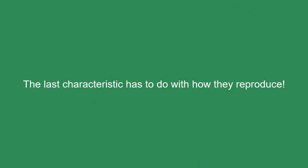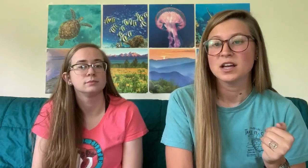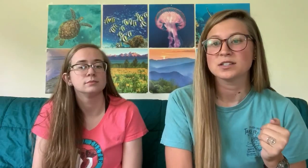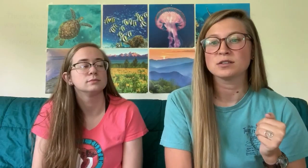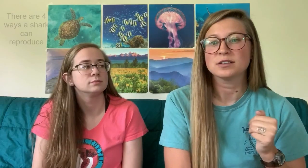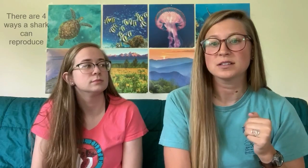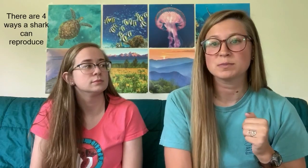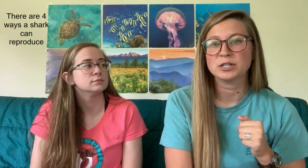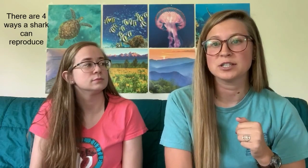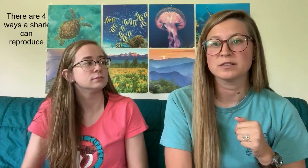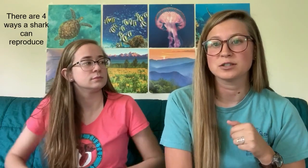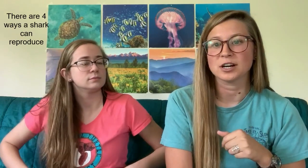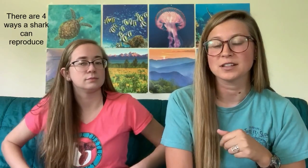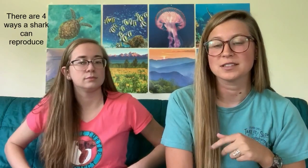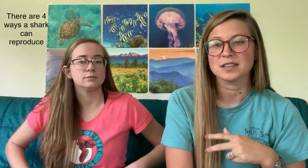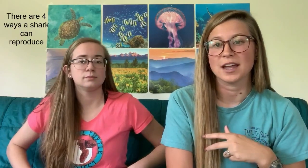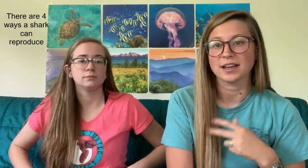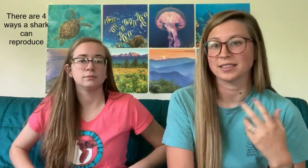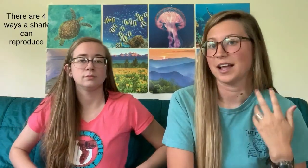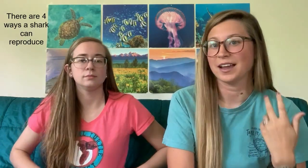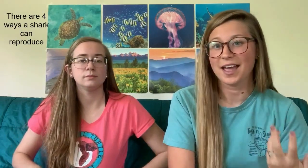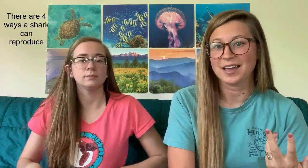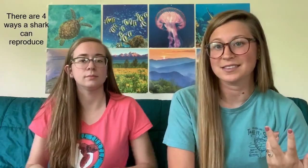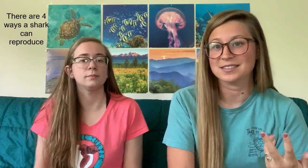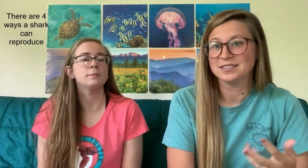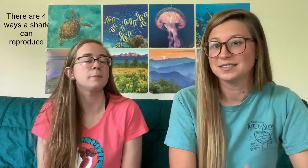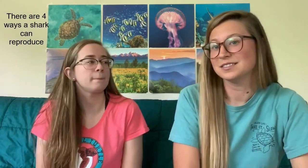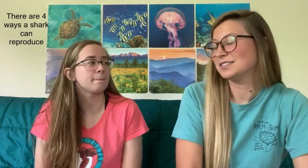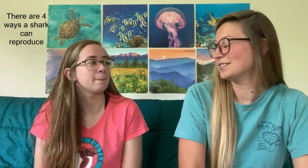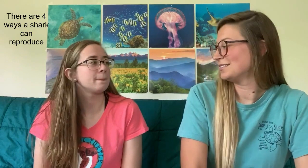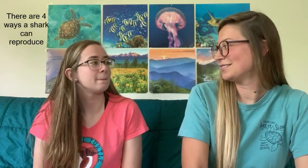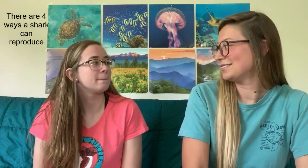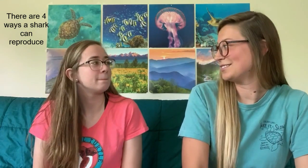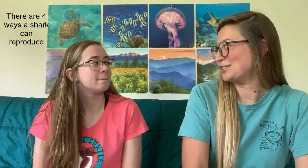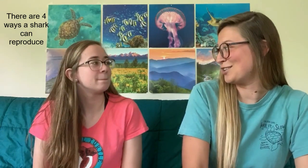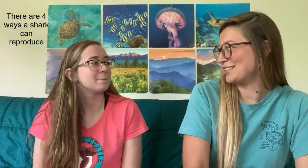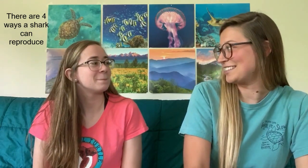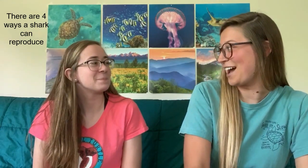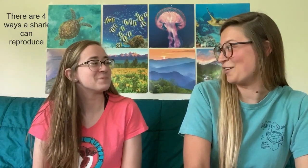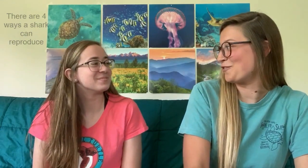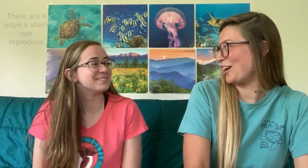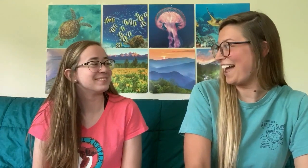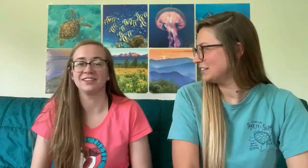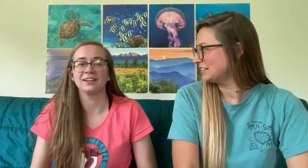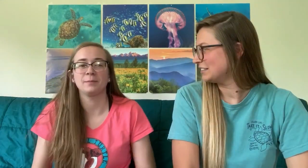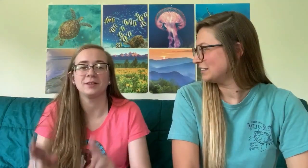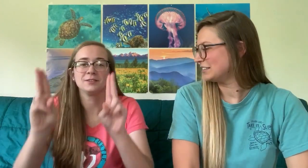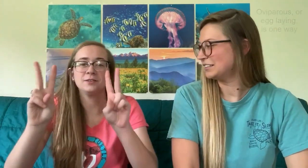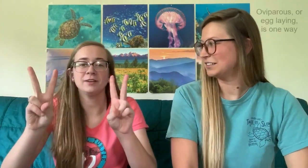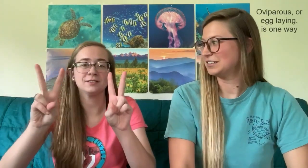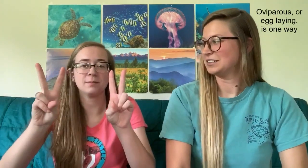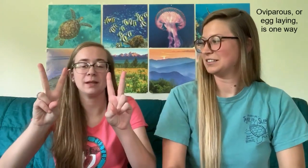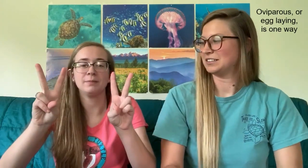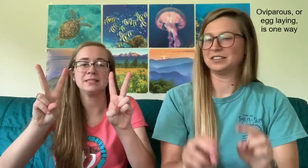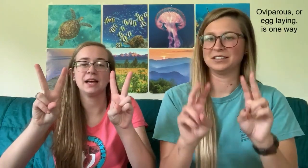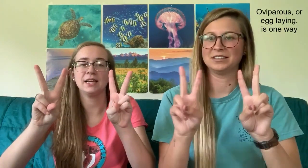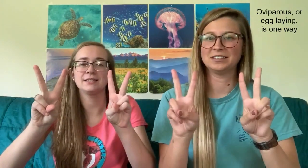So certain species of sharks, they lay eggs. Do you know the sign of four eggs? You're going to put your two fingers up like these signs,